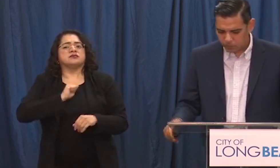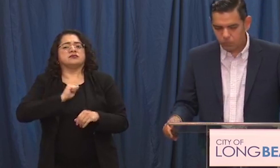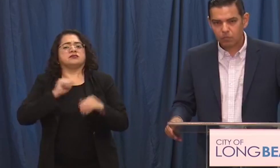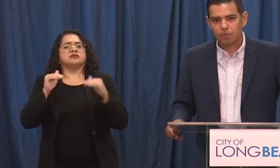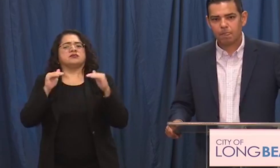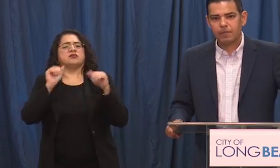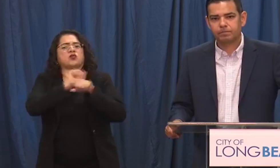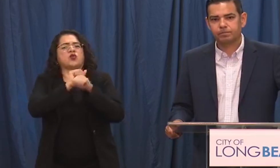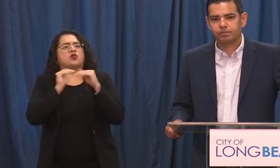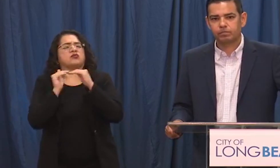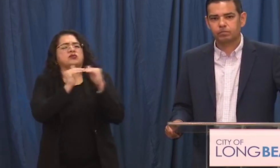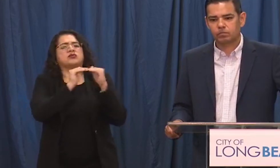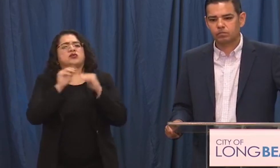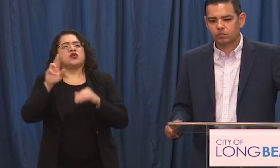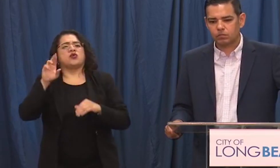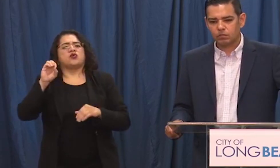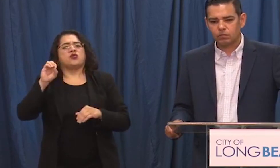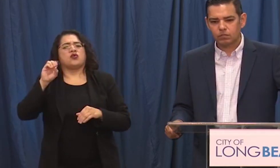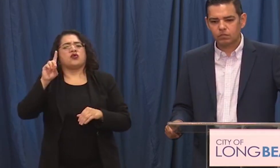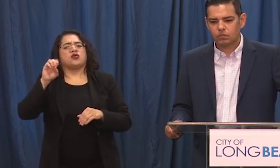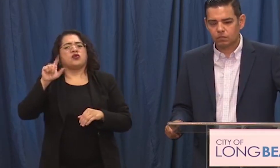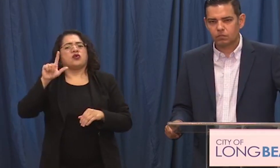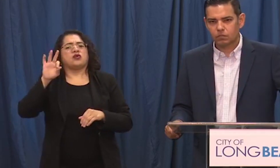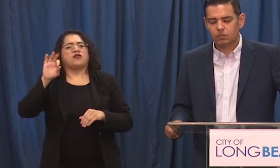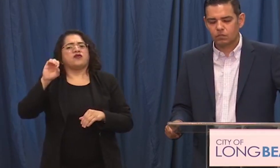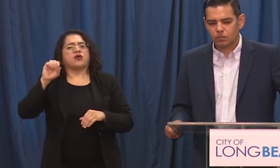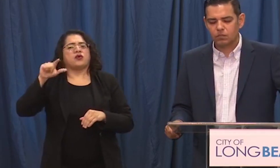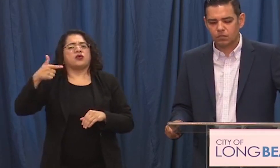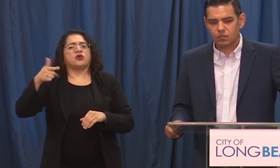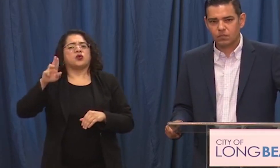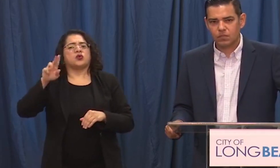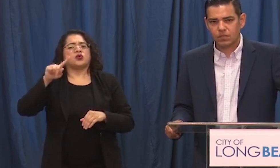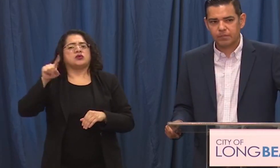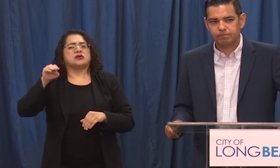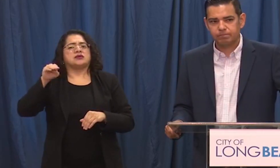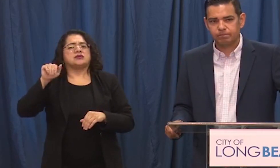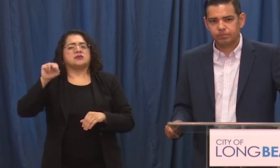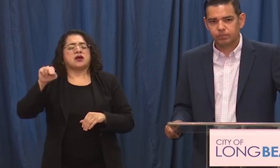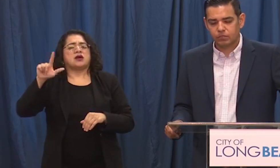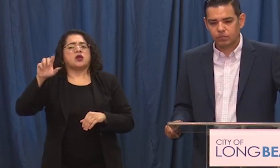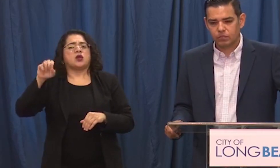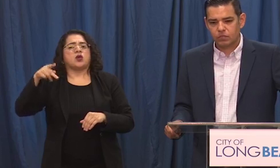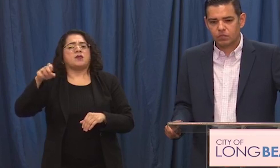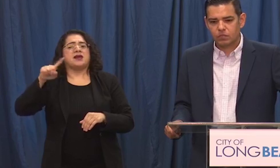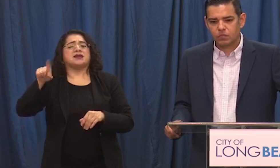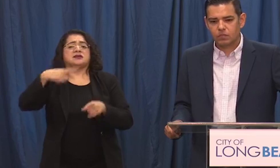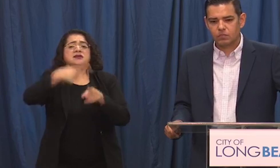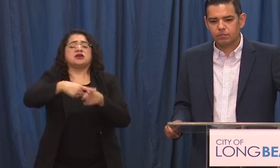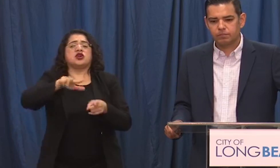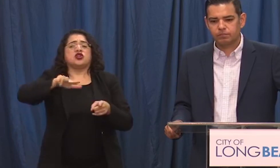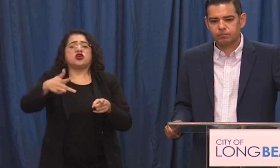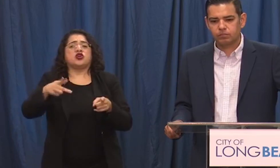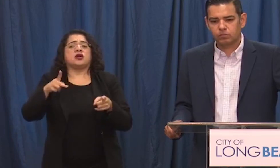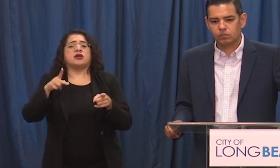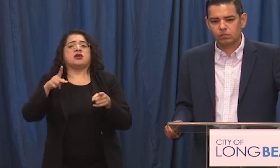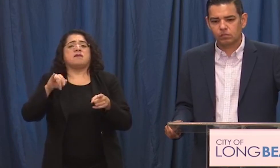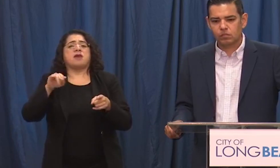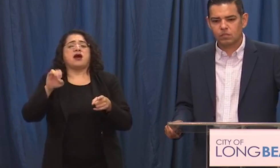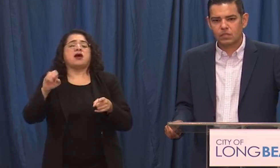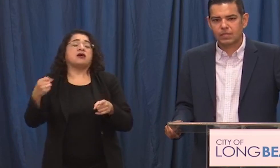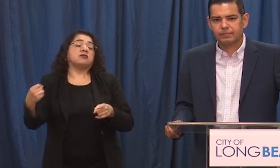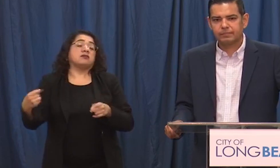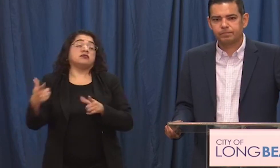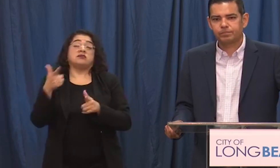adolfo guzman lopez who was struck with a rubber bullet in the throat yesterday uh around third and pine his description of the